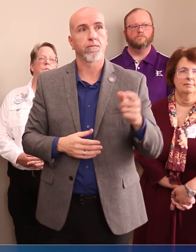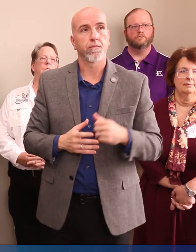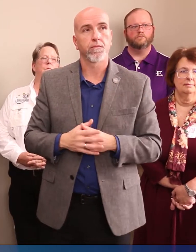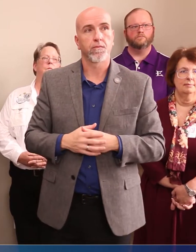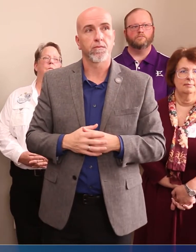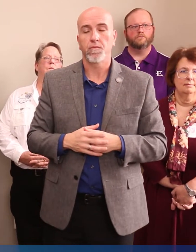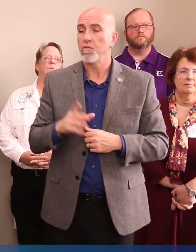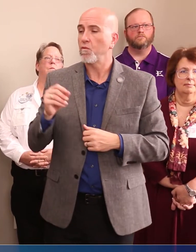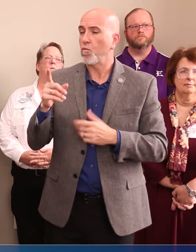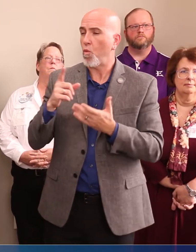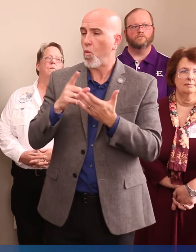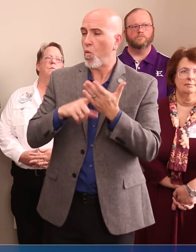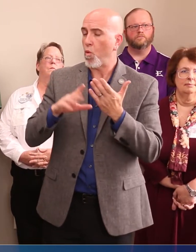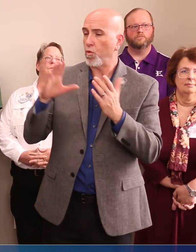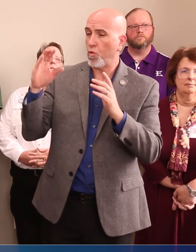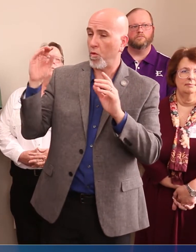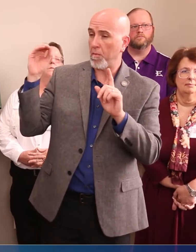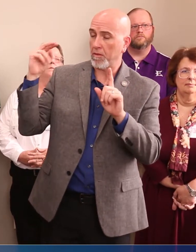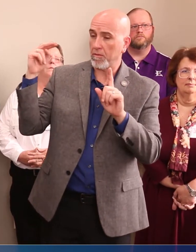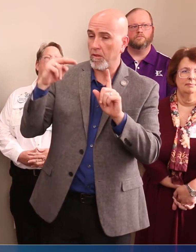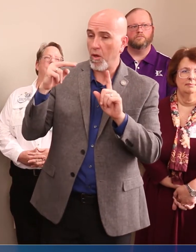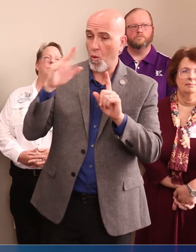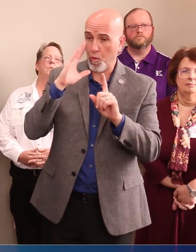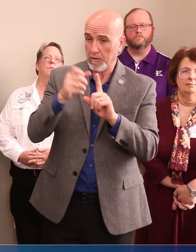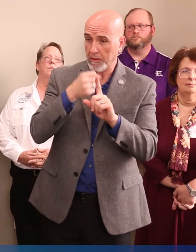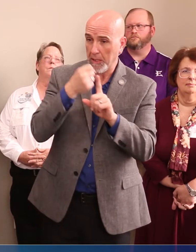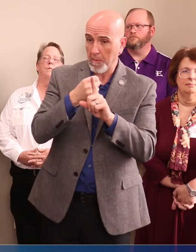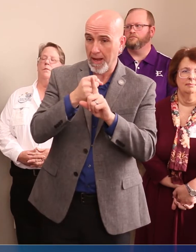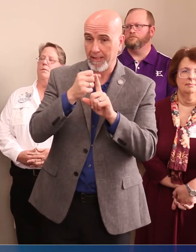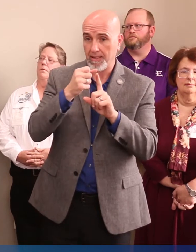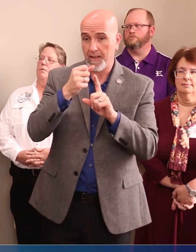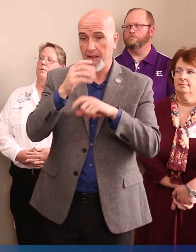degree do you think it's going impact the county or any cities economically?